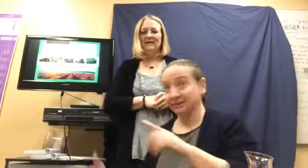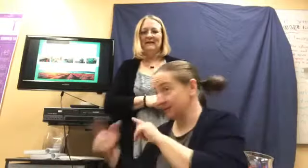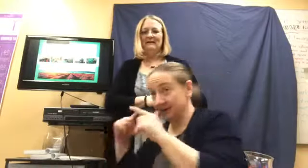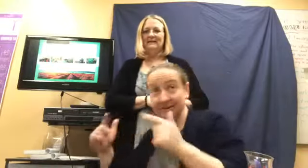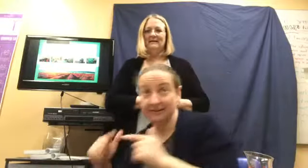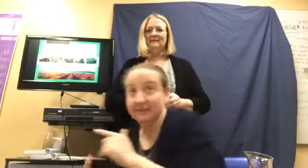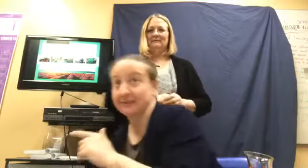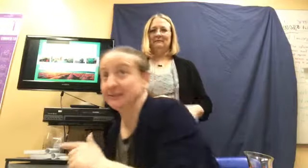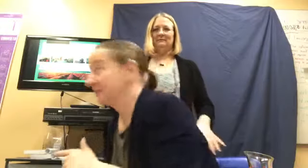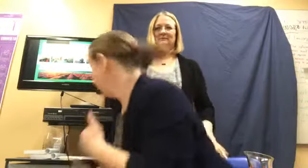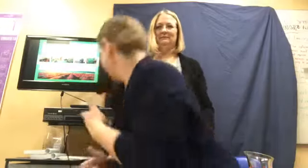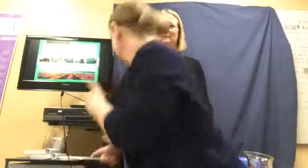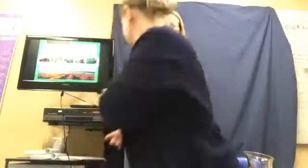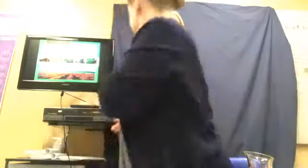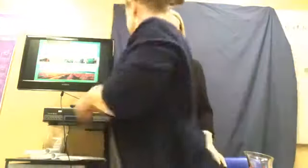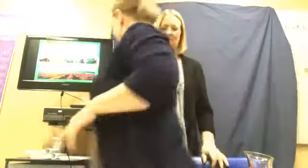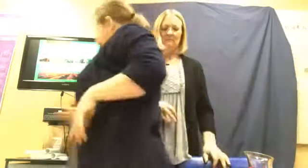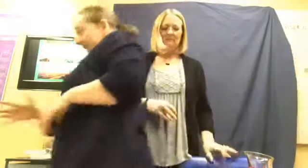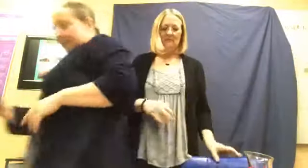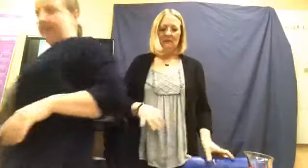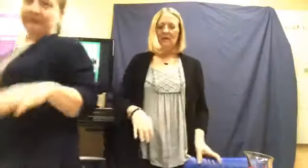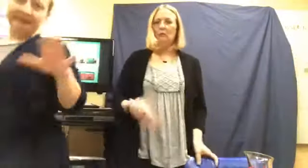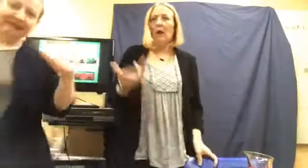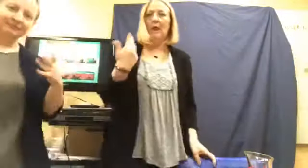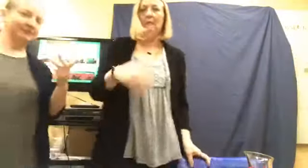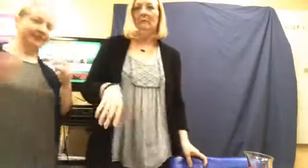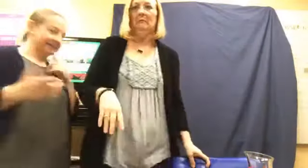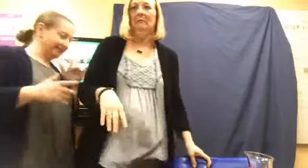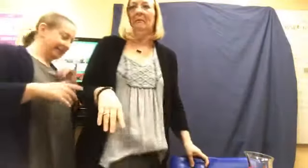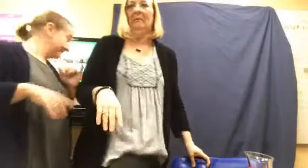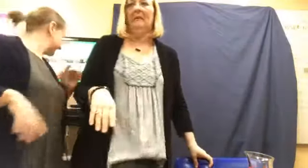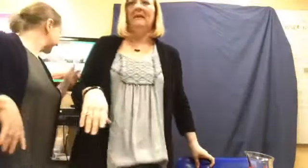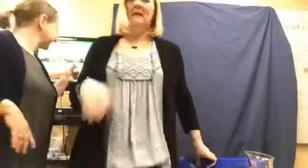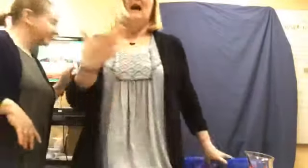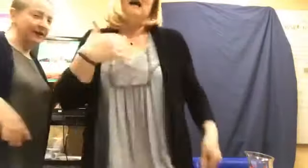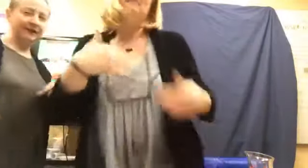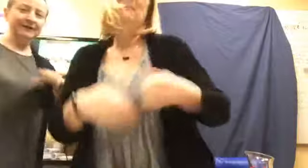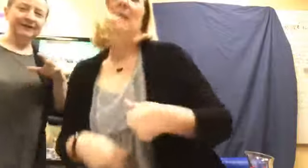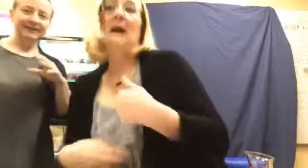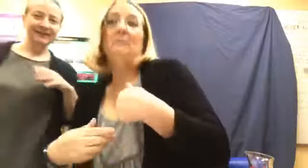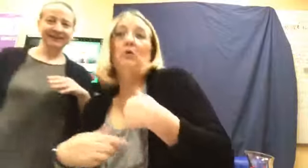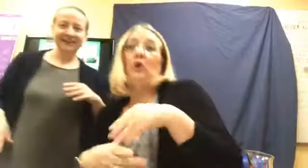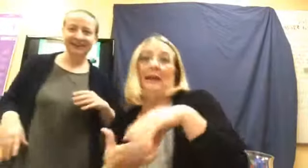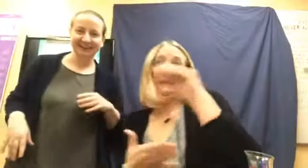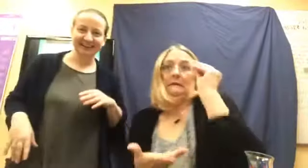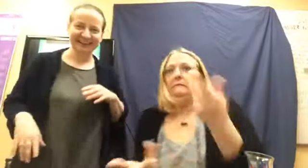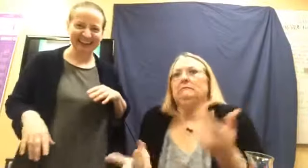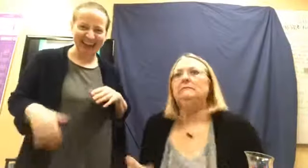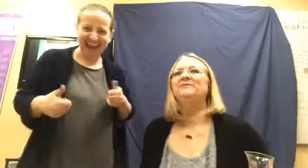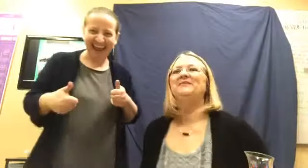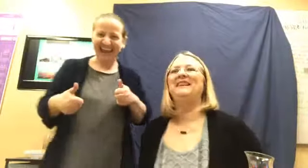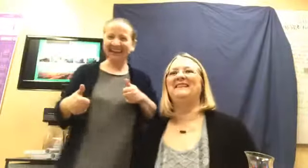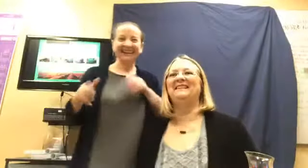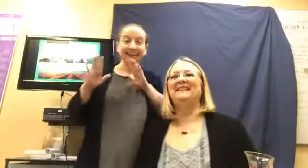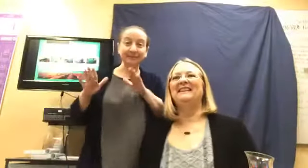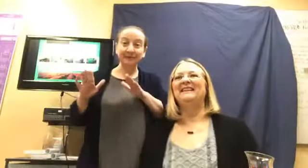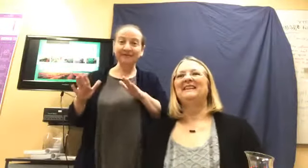next? You want me to go next? Okay. That's really the same. I'm learning. That was perfect.